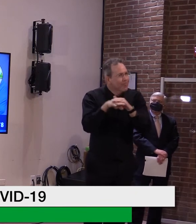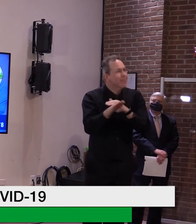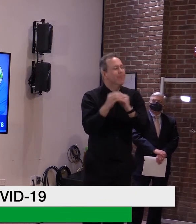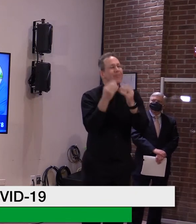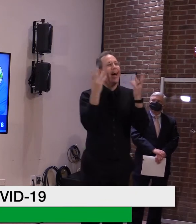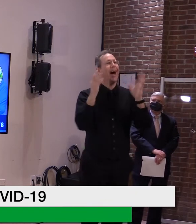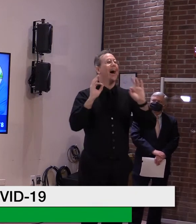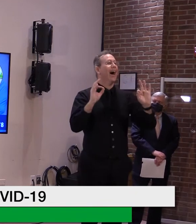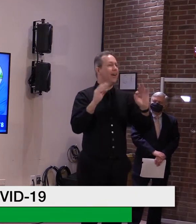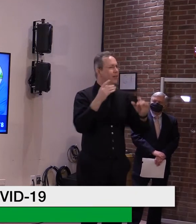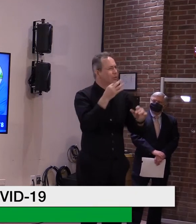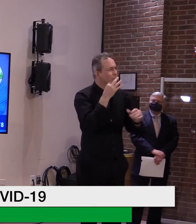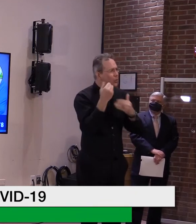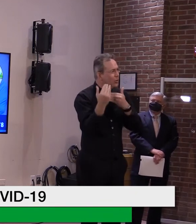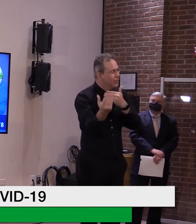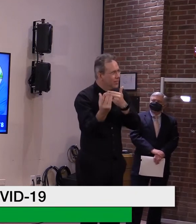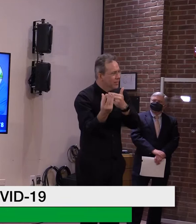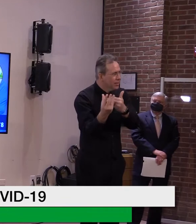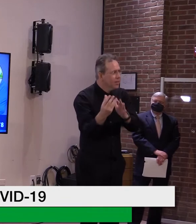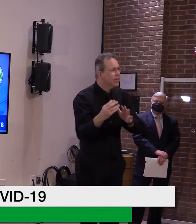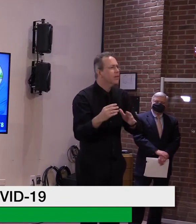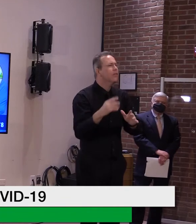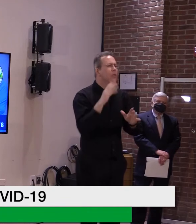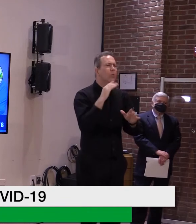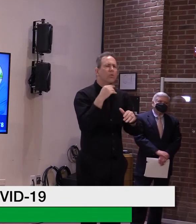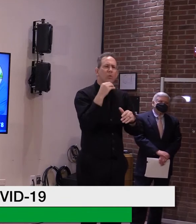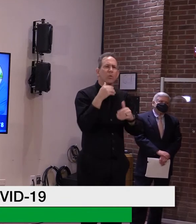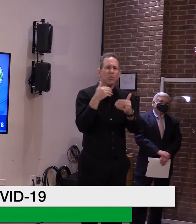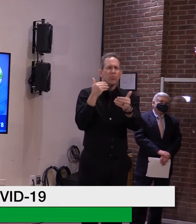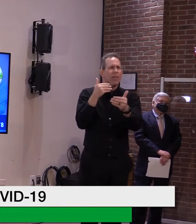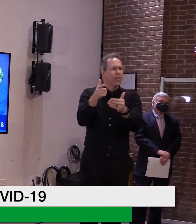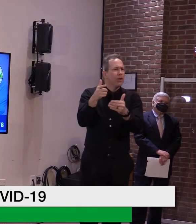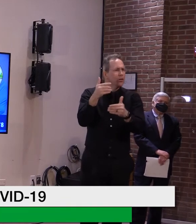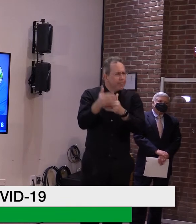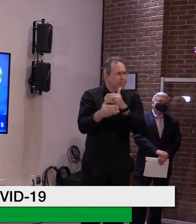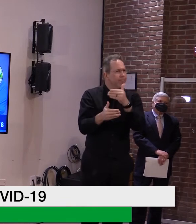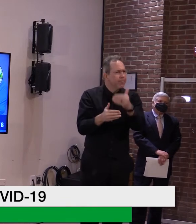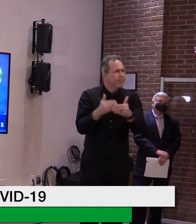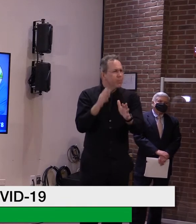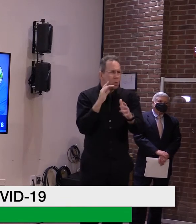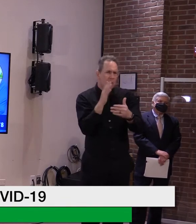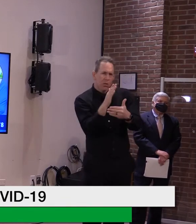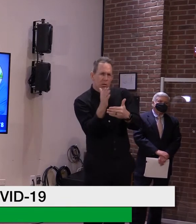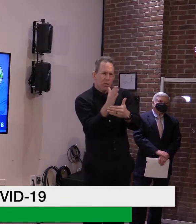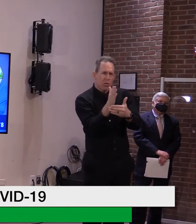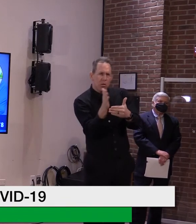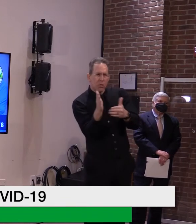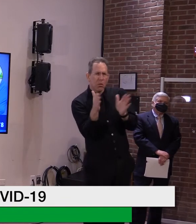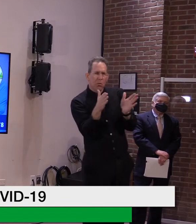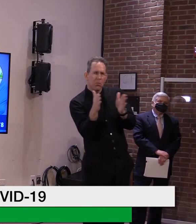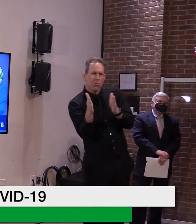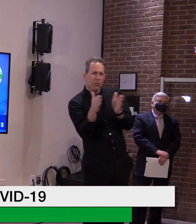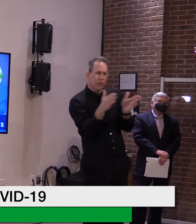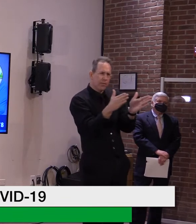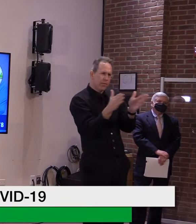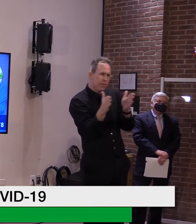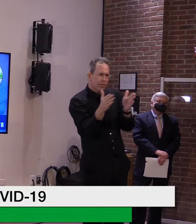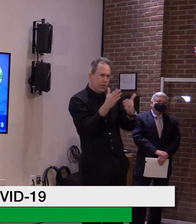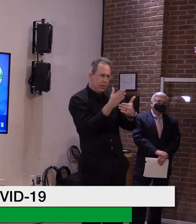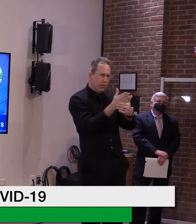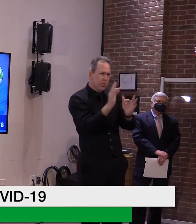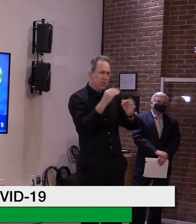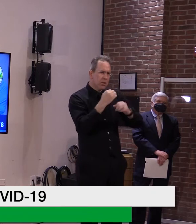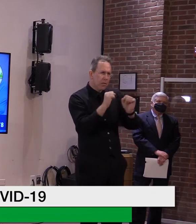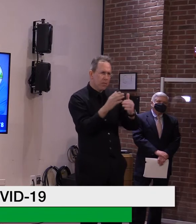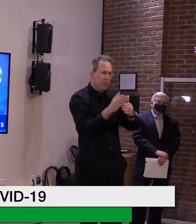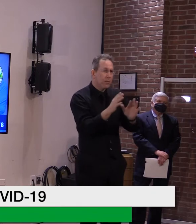way. But this is just one small step, and we'll continue to make steps all along the way. And second